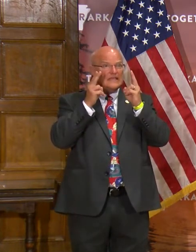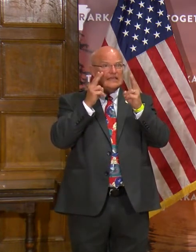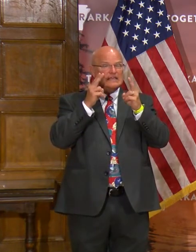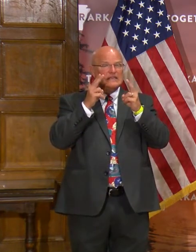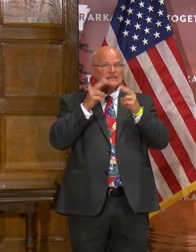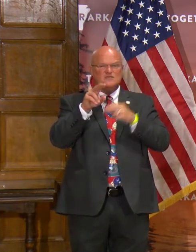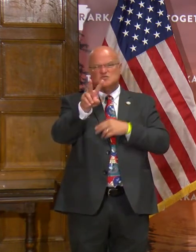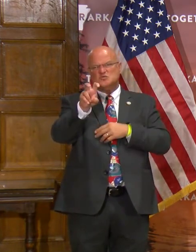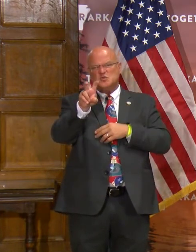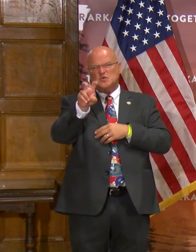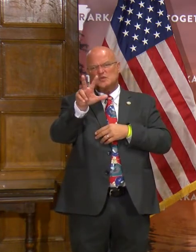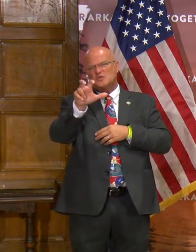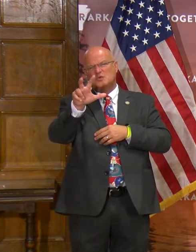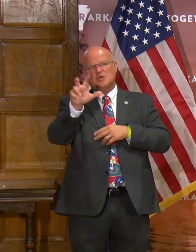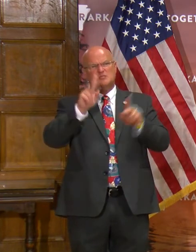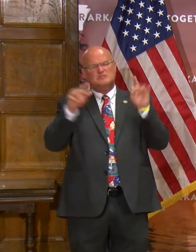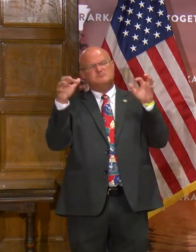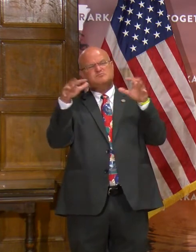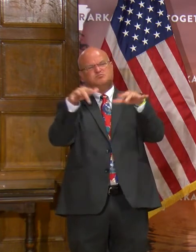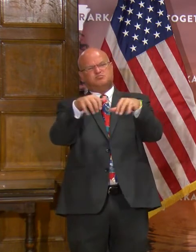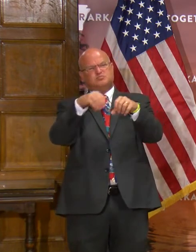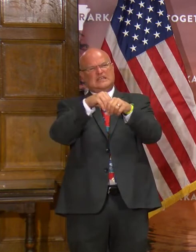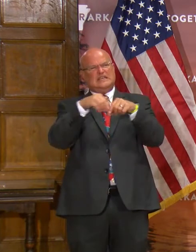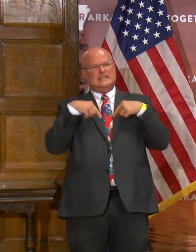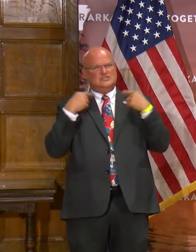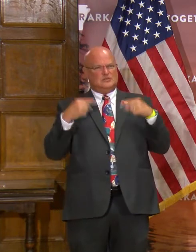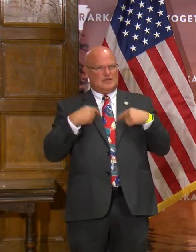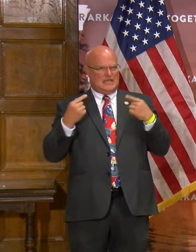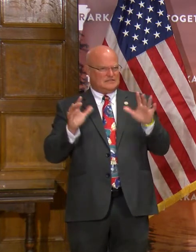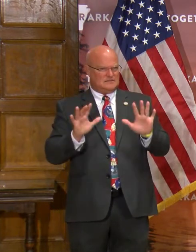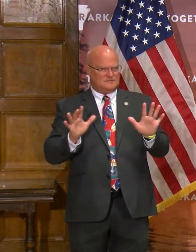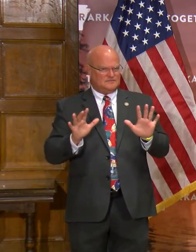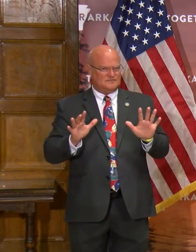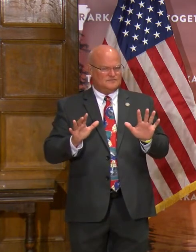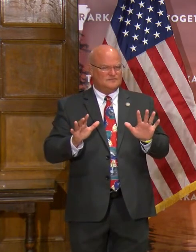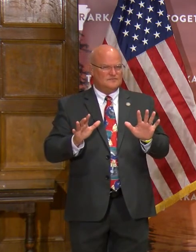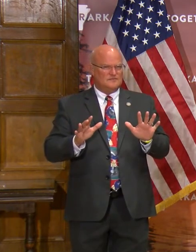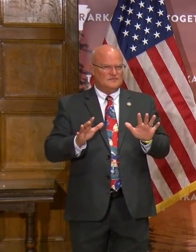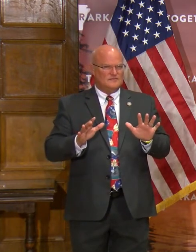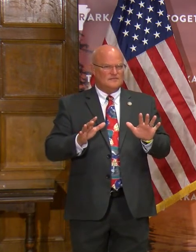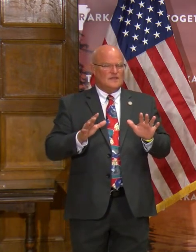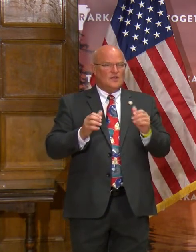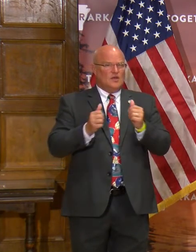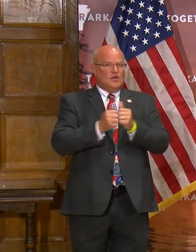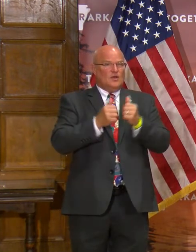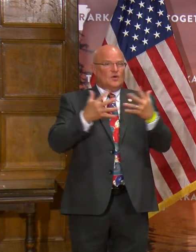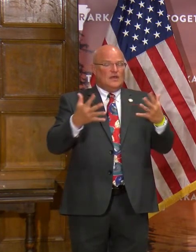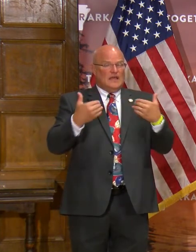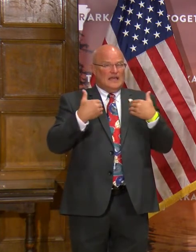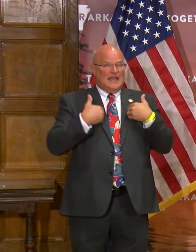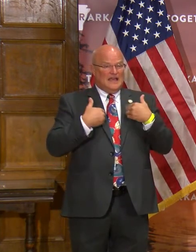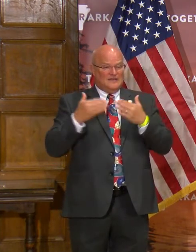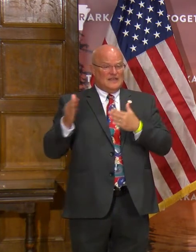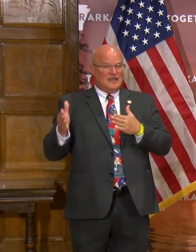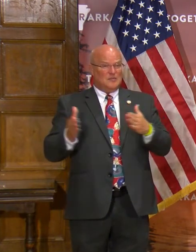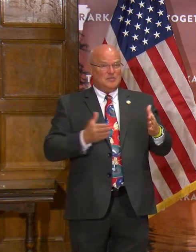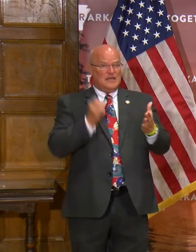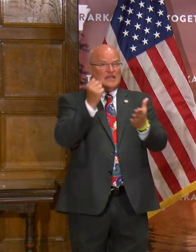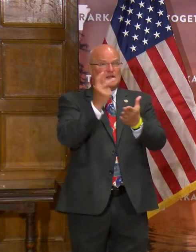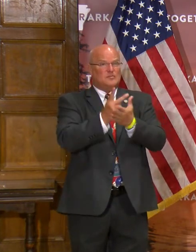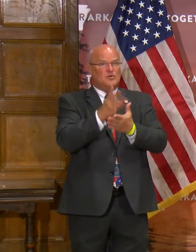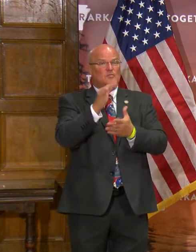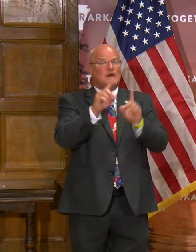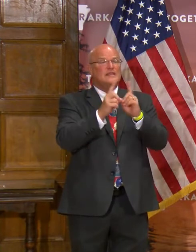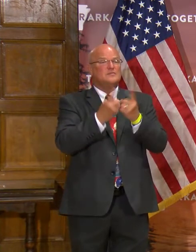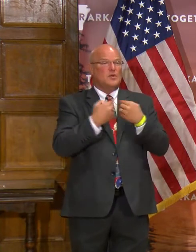200, 300 people in a gymnasium and without having a plan approved by